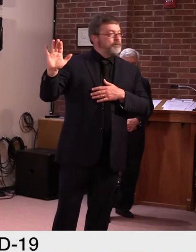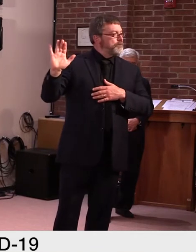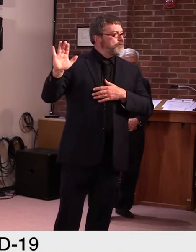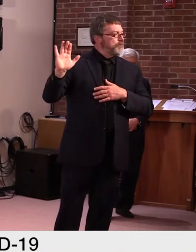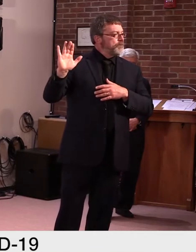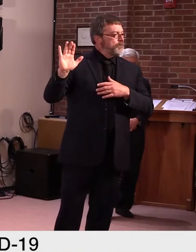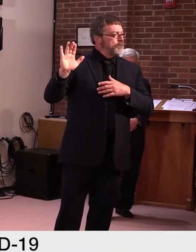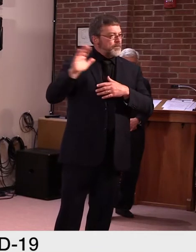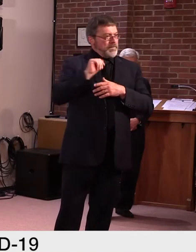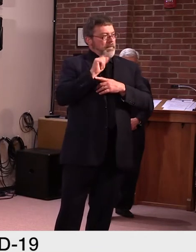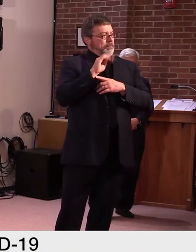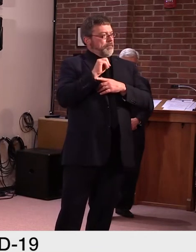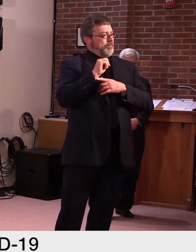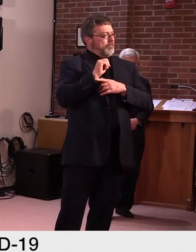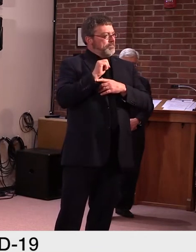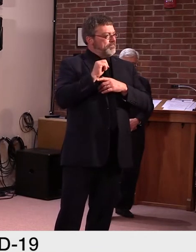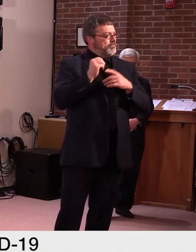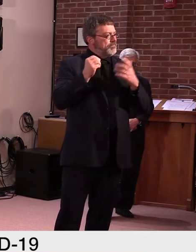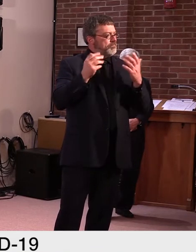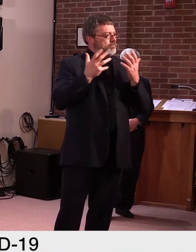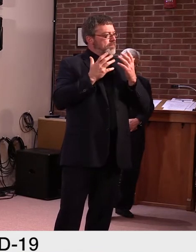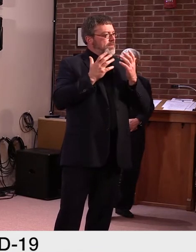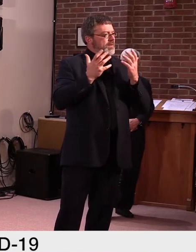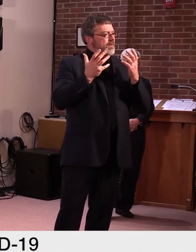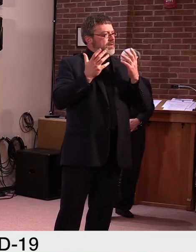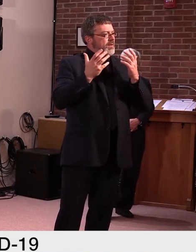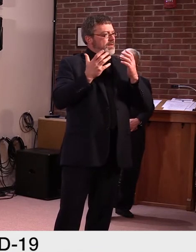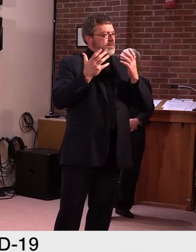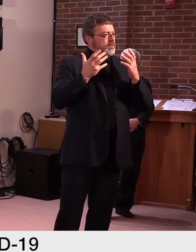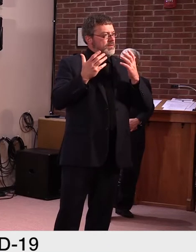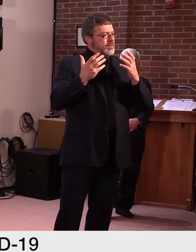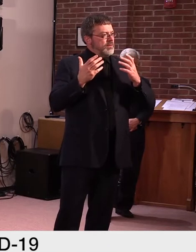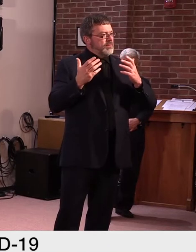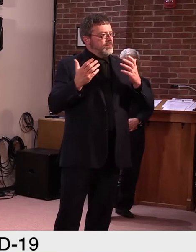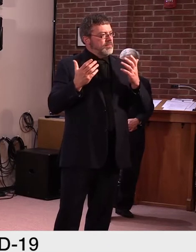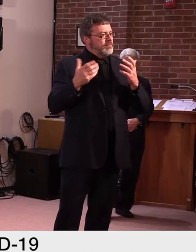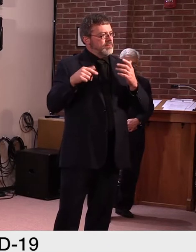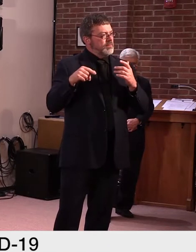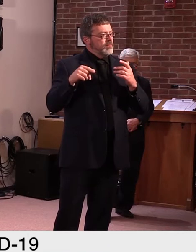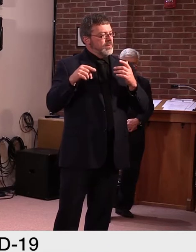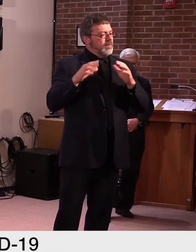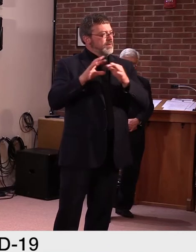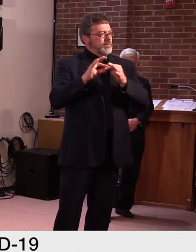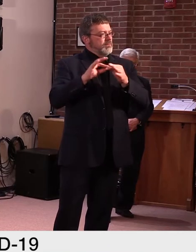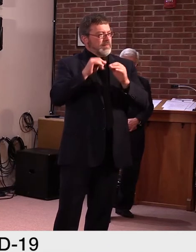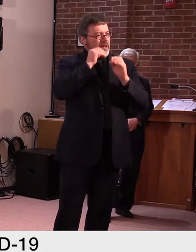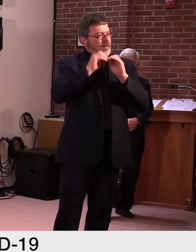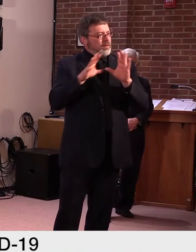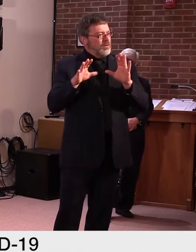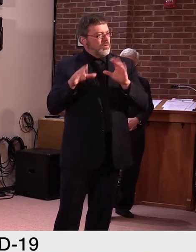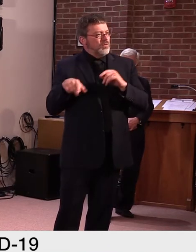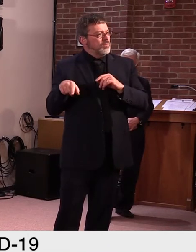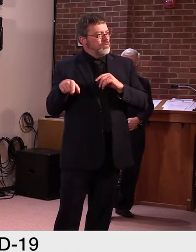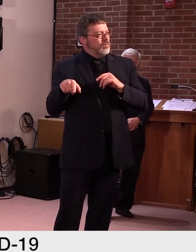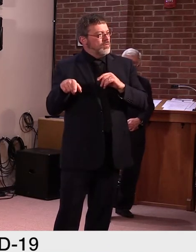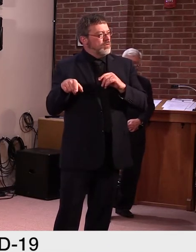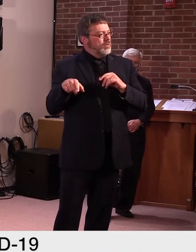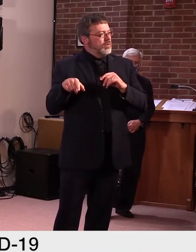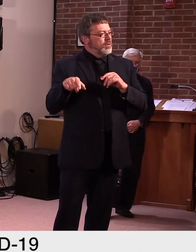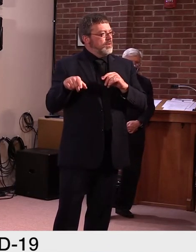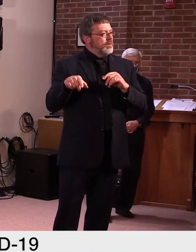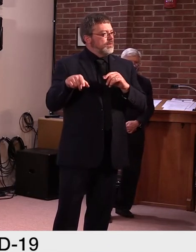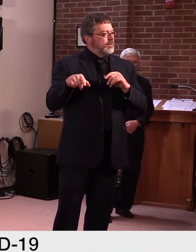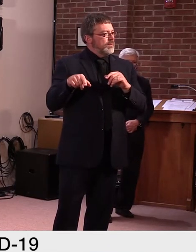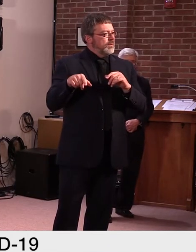troopers from their longstanding routine releasing of information about juveniles that are killed and injured in car crashes,